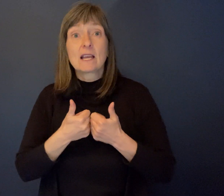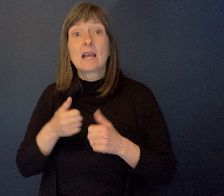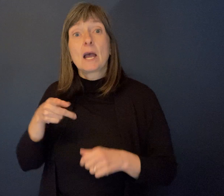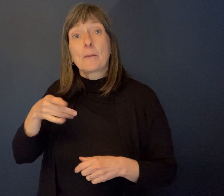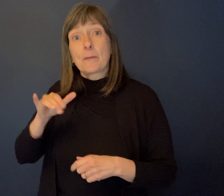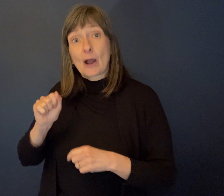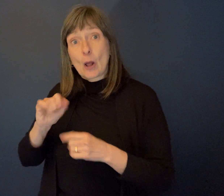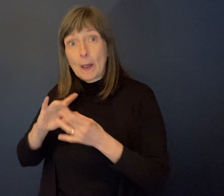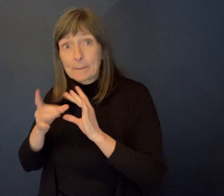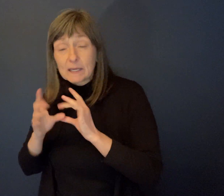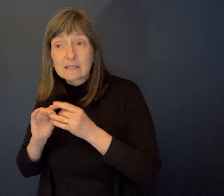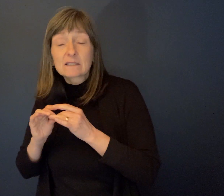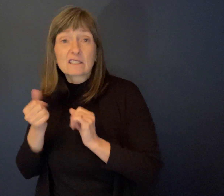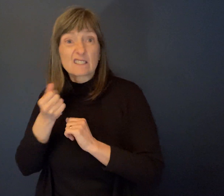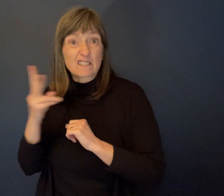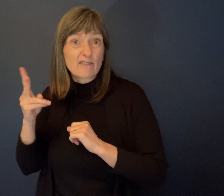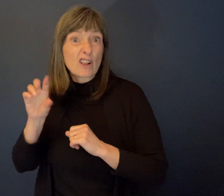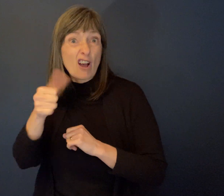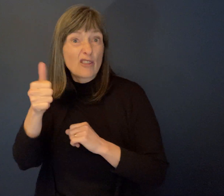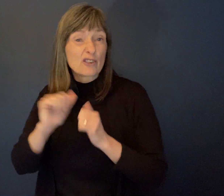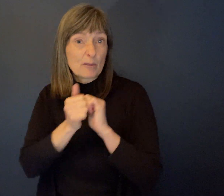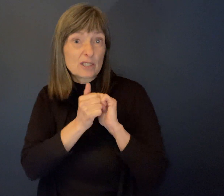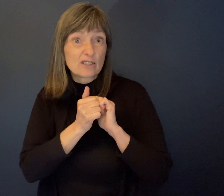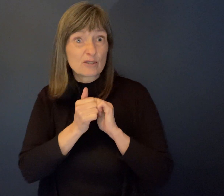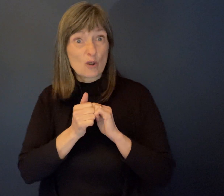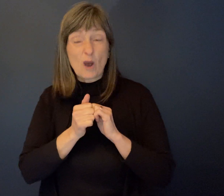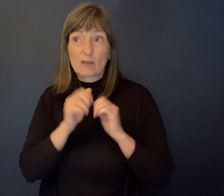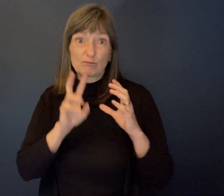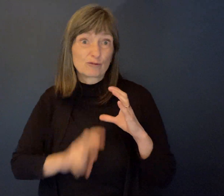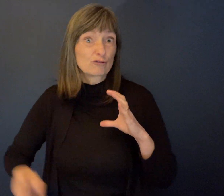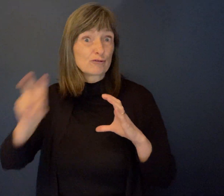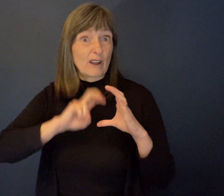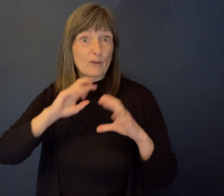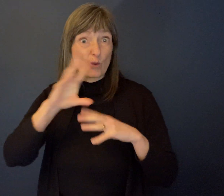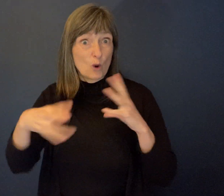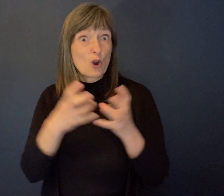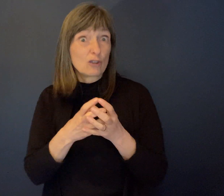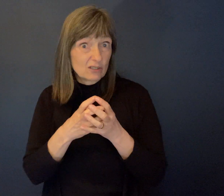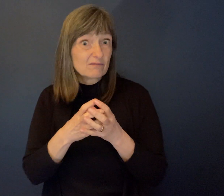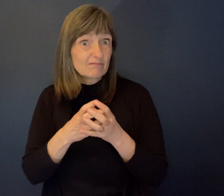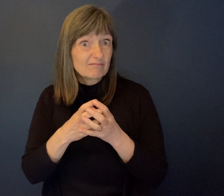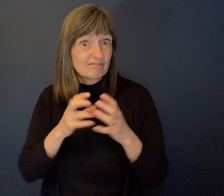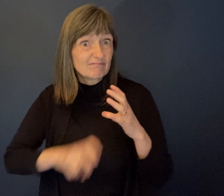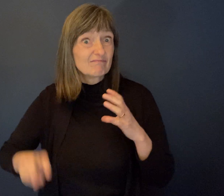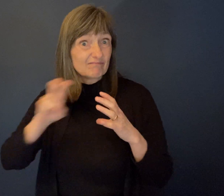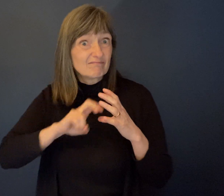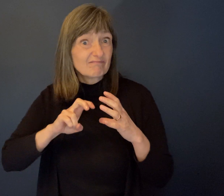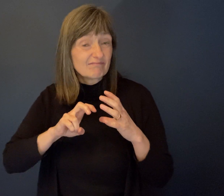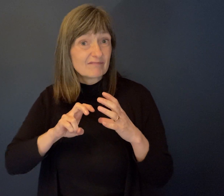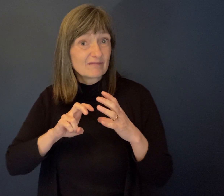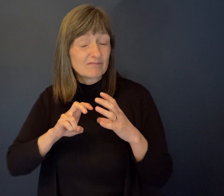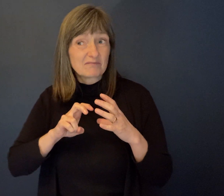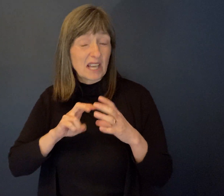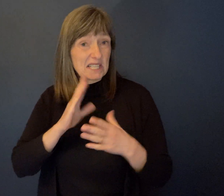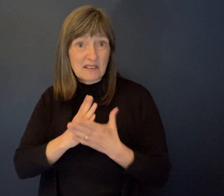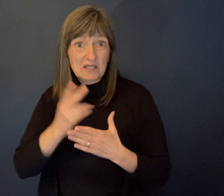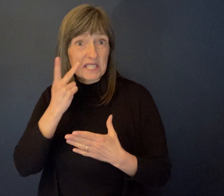see many places had I not been involved in sports. So I was very successful, very happy with that.